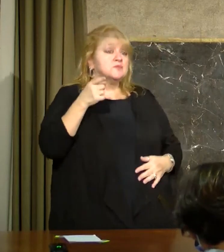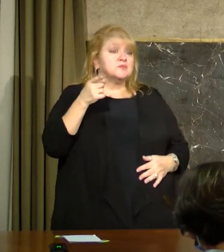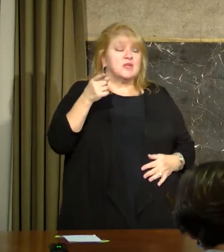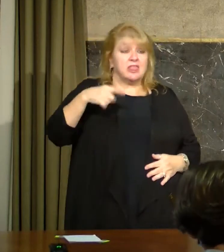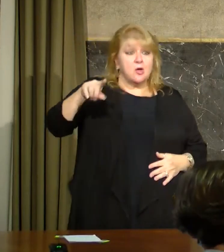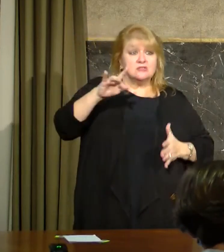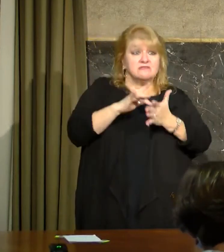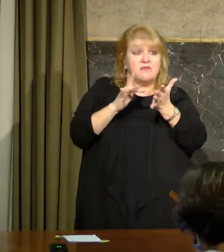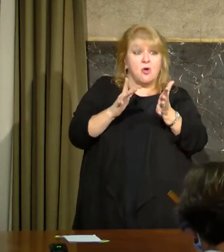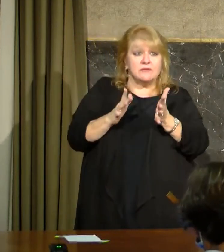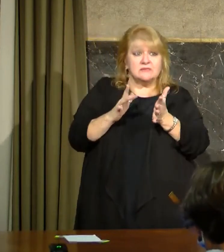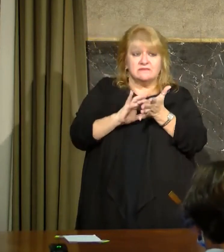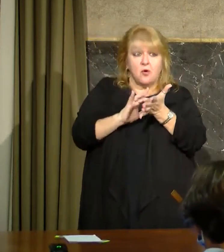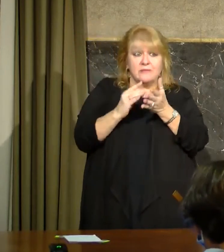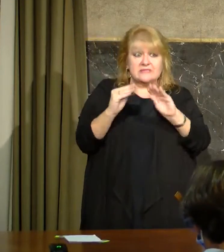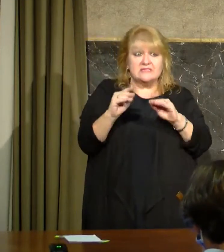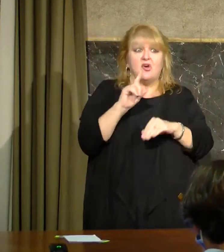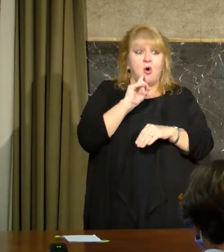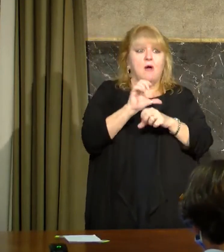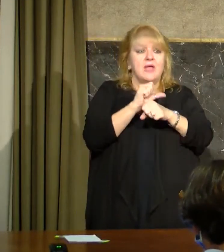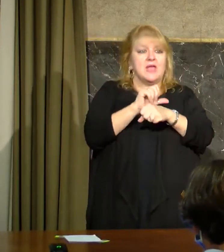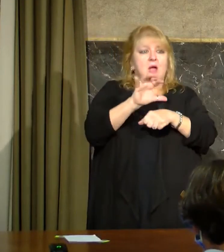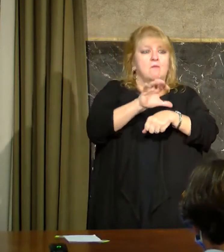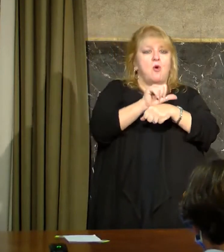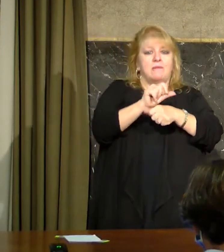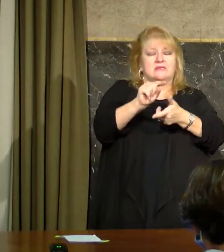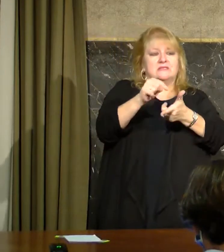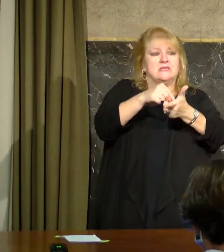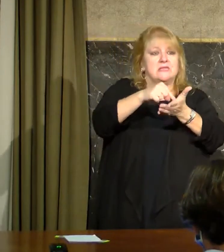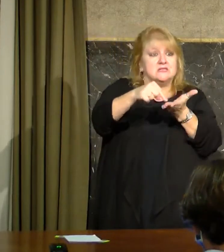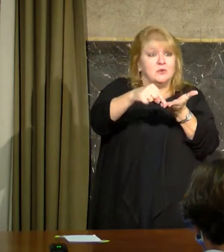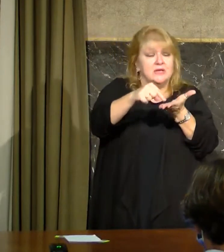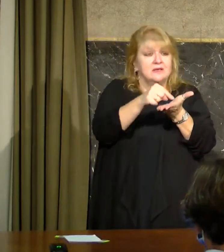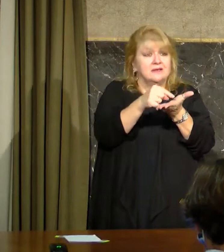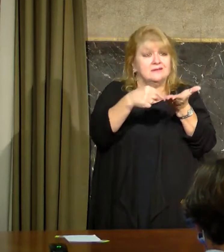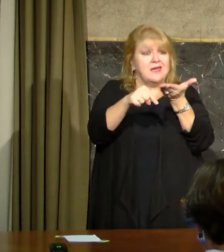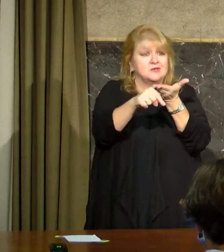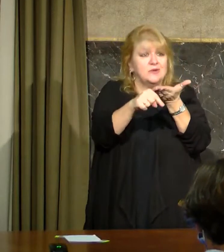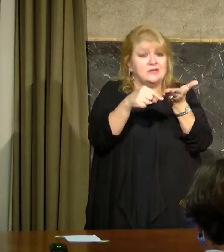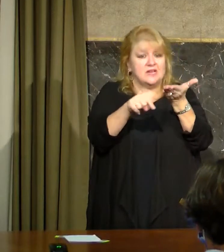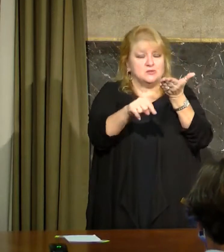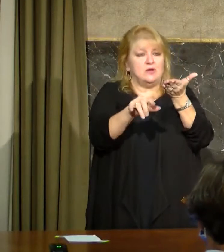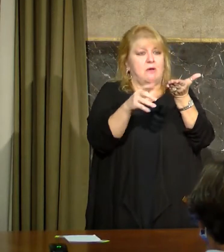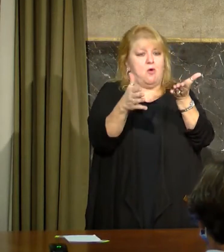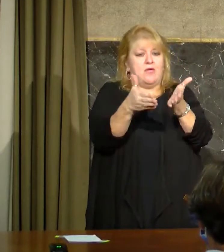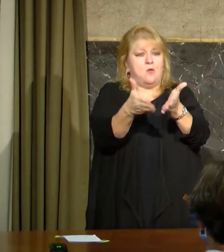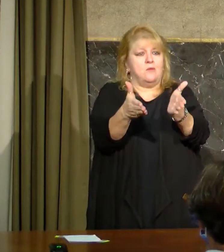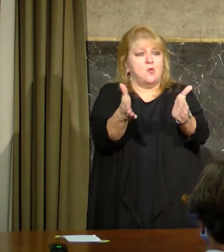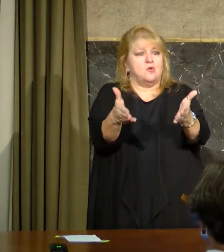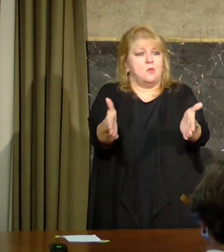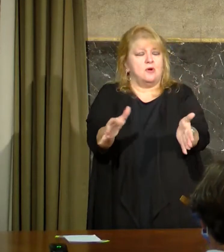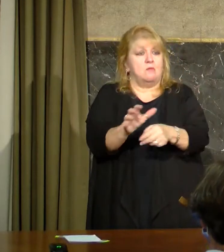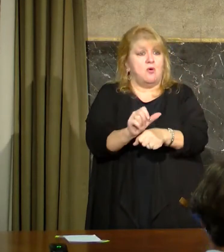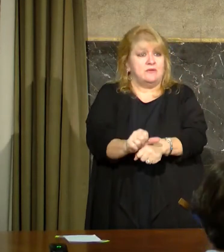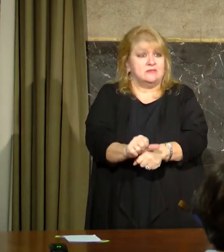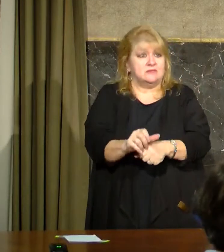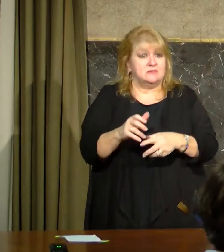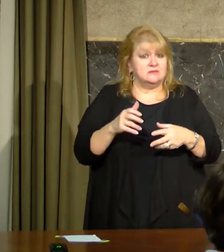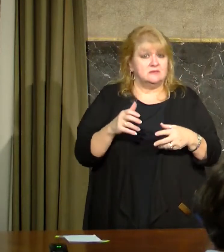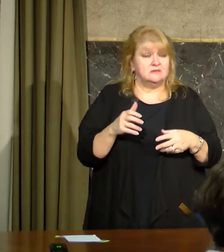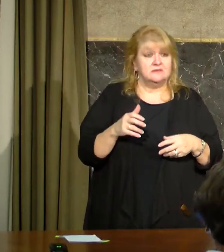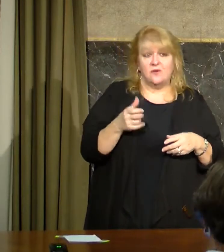that you said that they're not necessarily guaranteed to get subsequent allocations. Because remember, there were 12 or 13